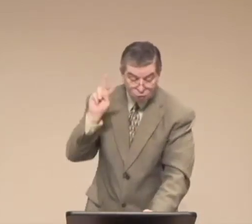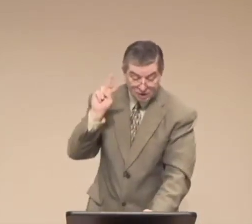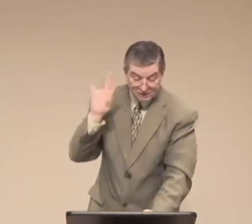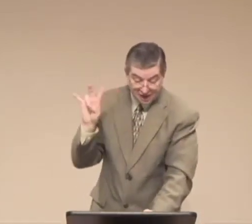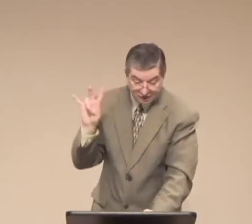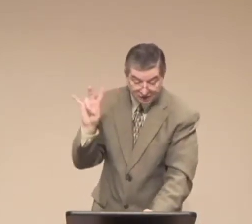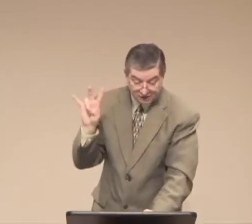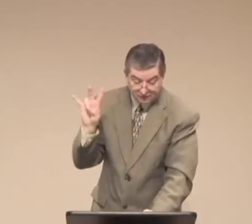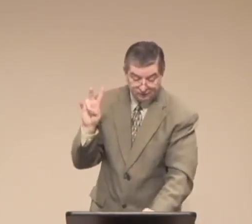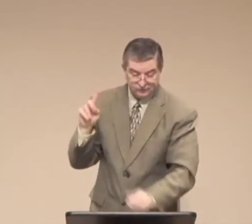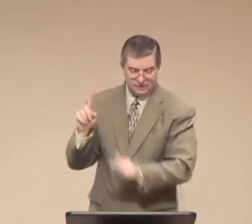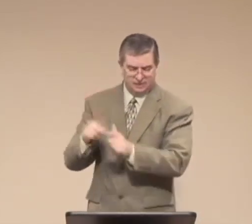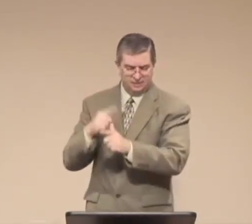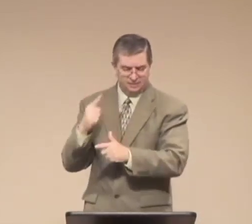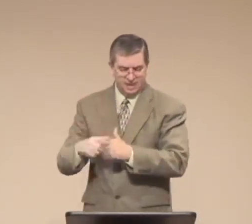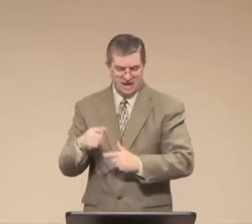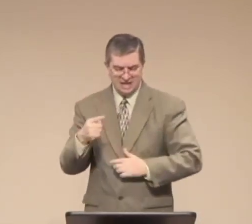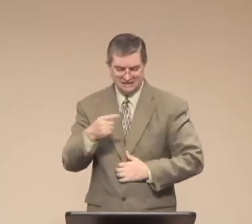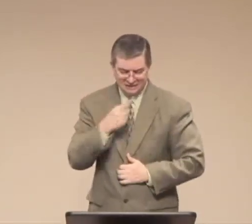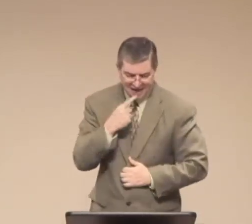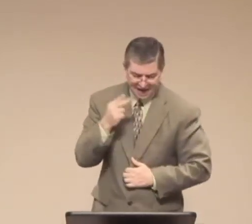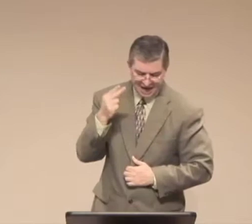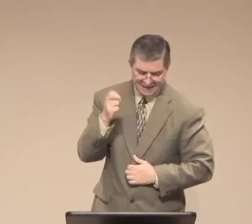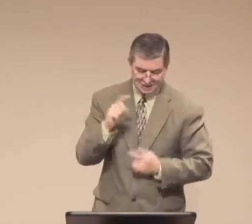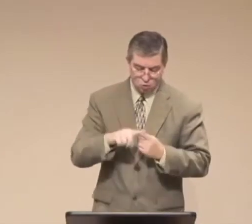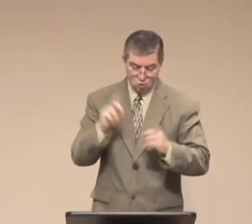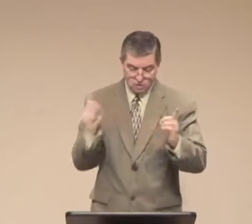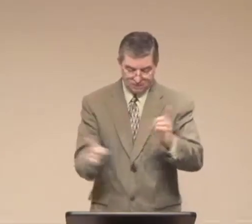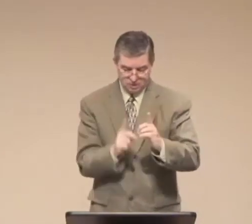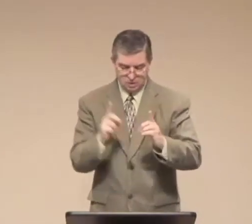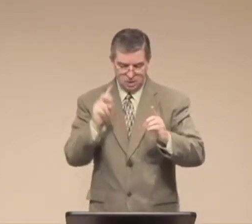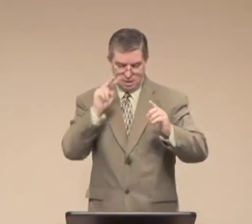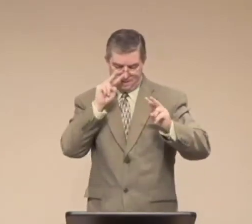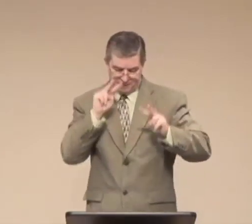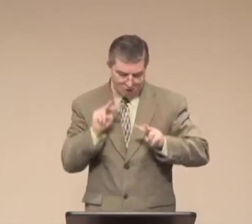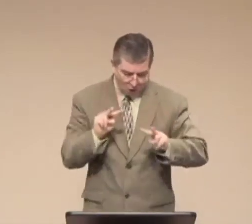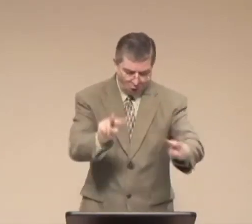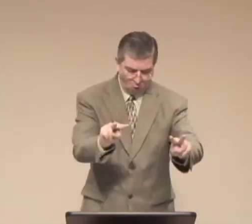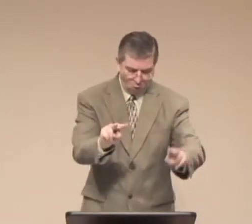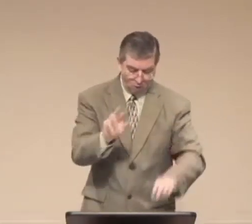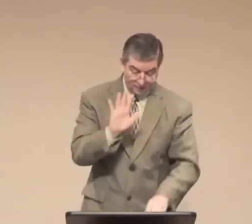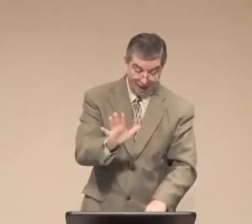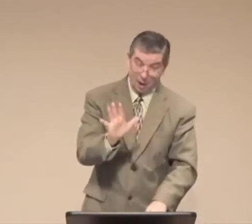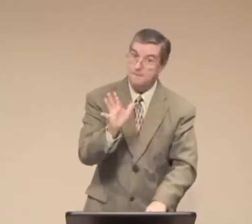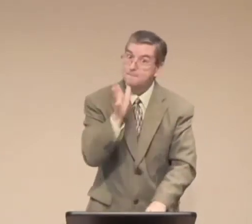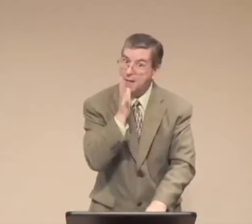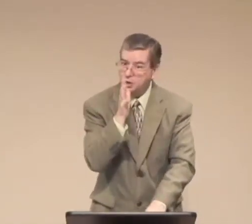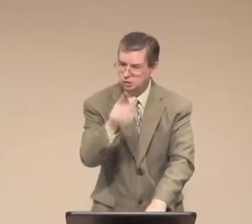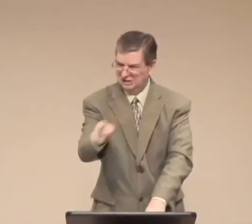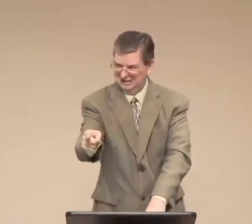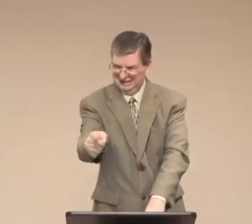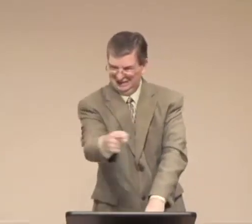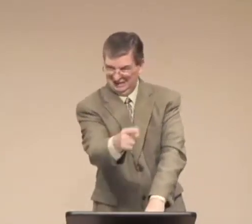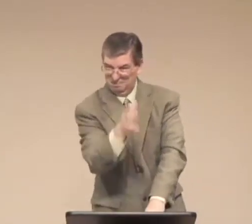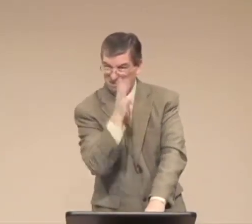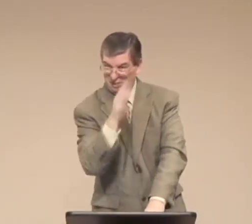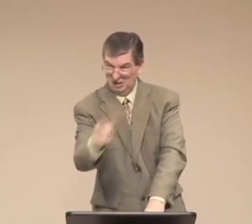Now, let's look at verse 27. So said he said to the